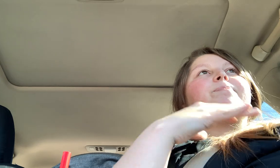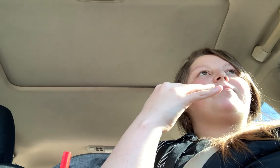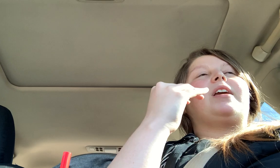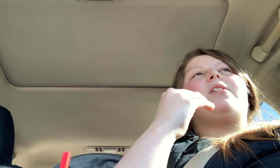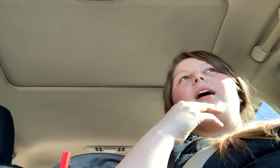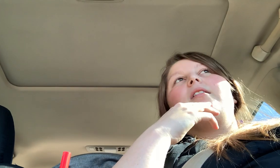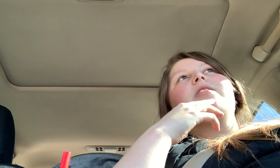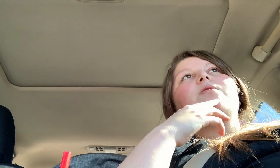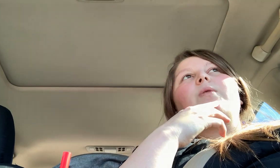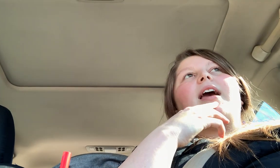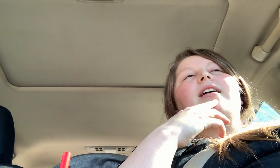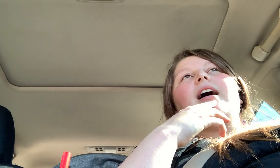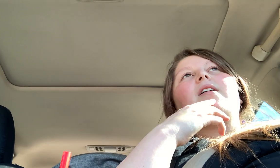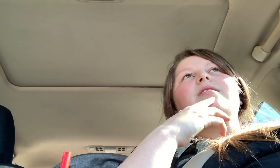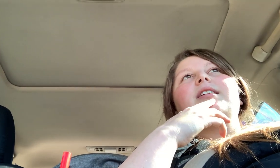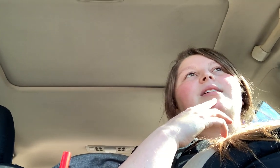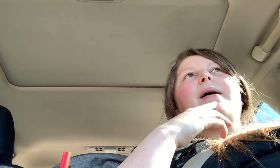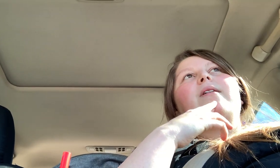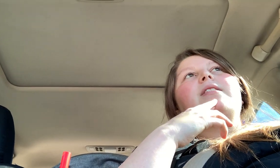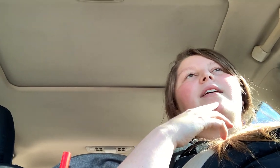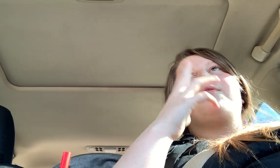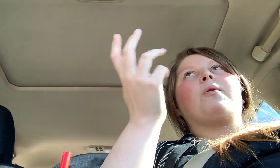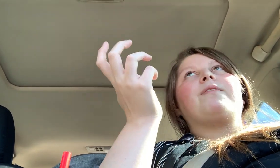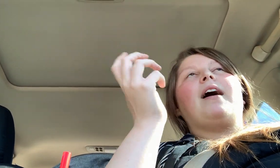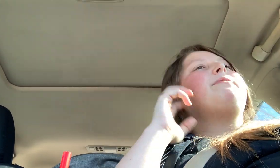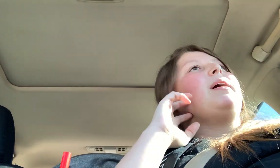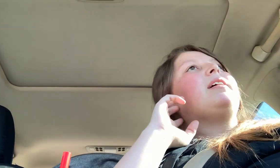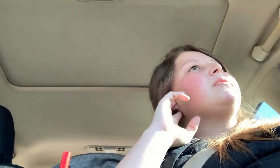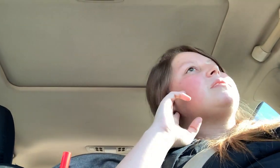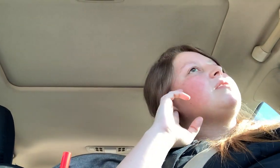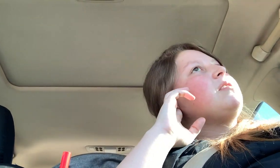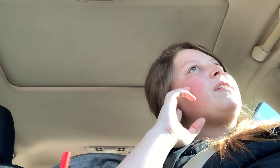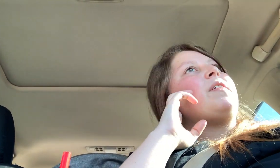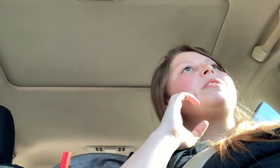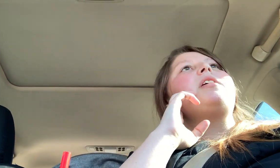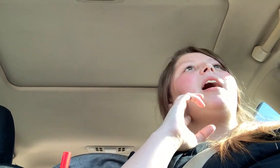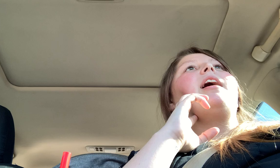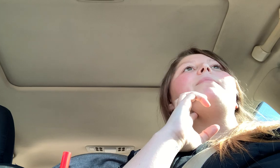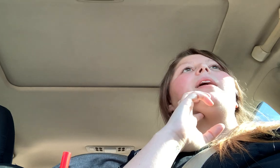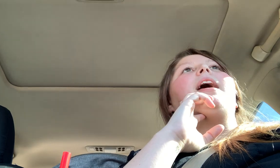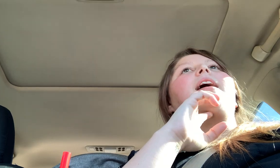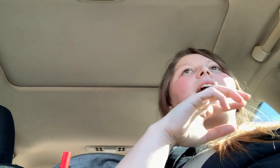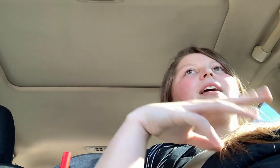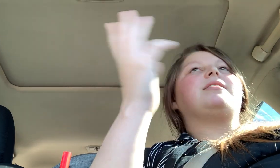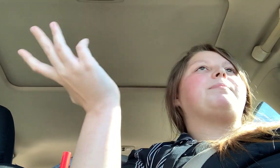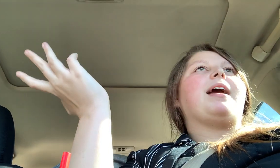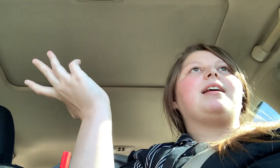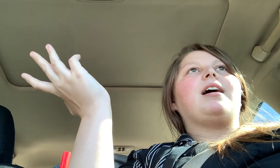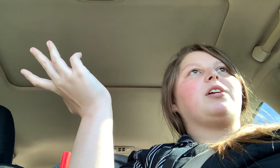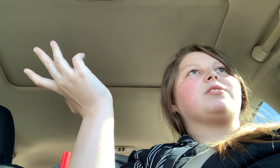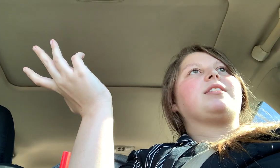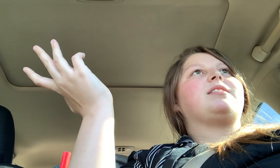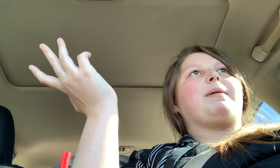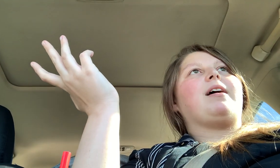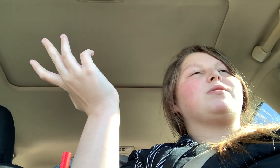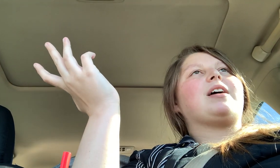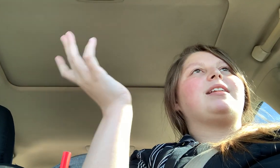You know, I lost weight. I lost 60 pounds, like four or five months the first time. And I ended up gaining 160 pounds. I